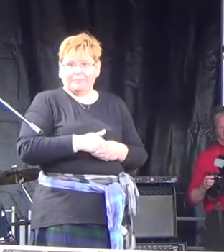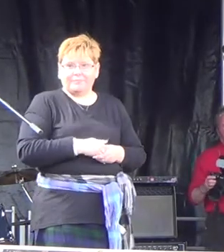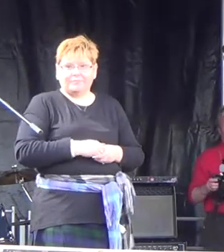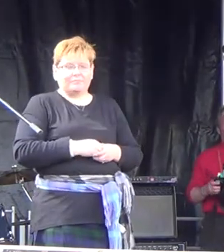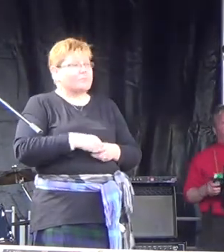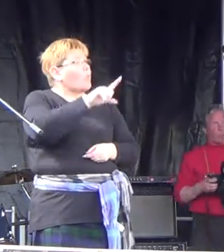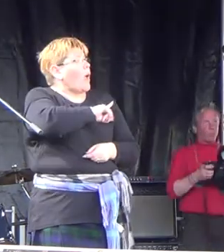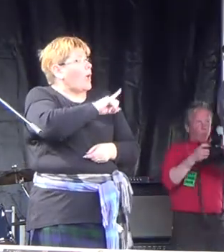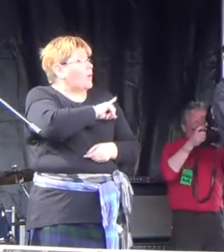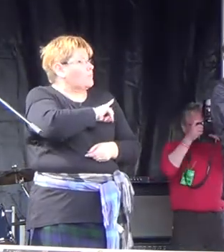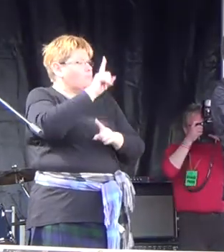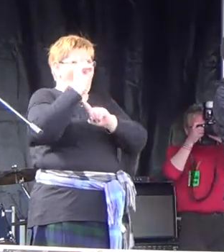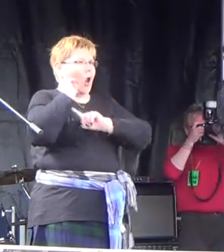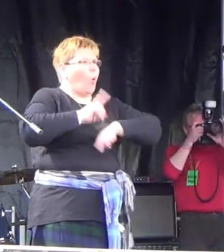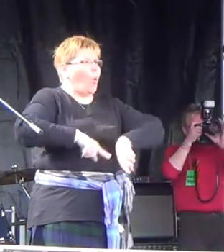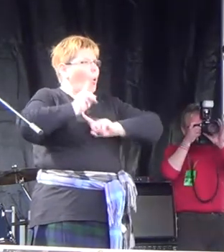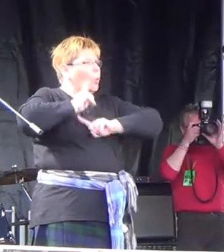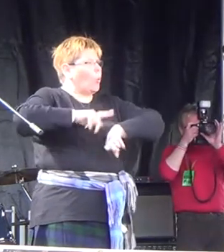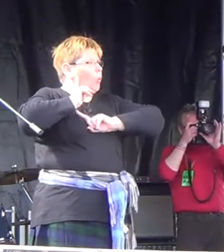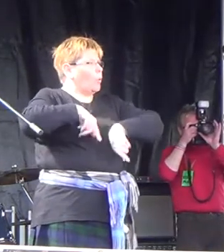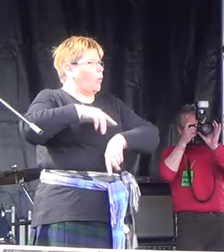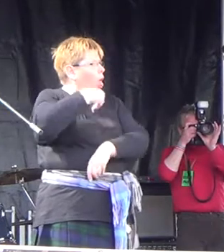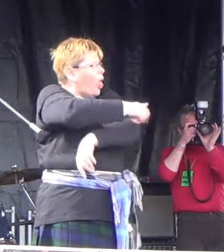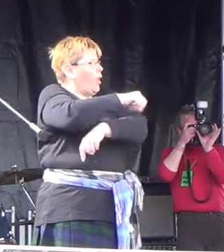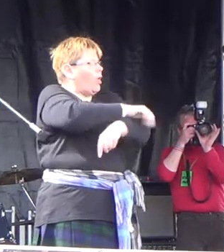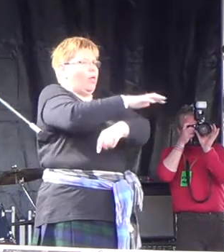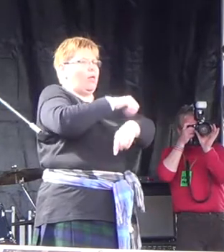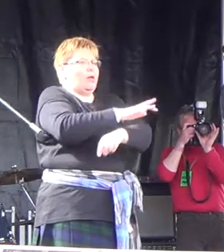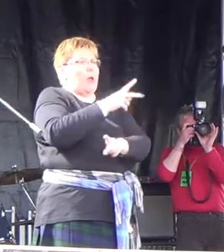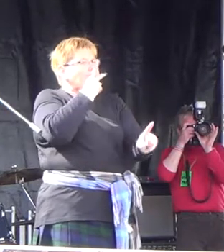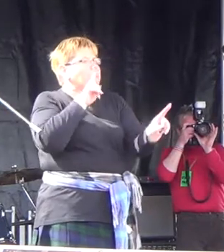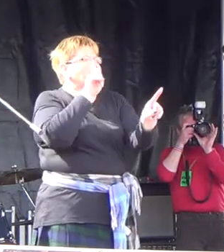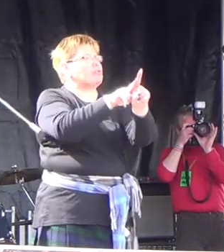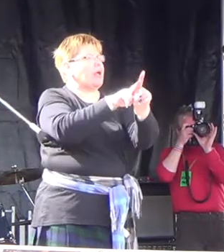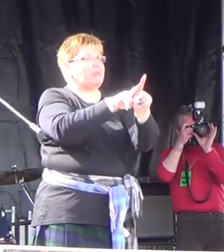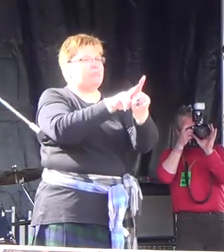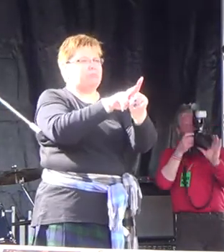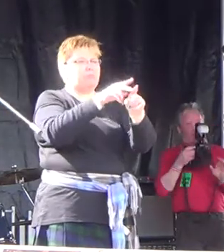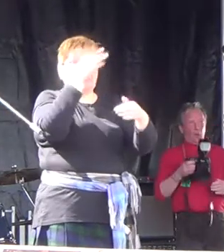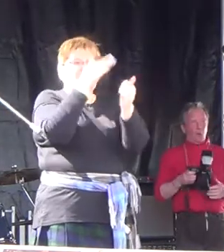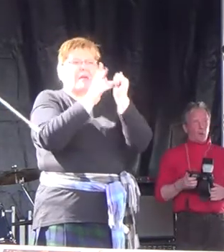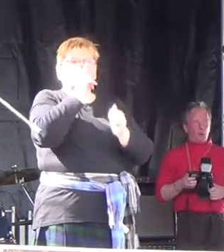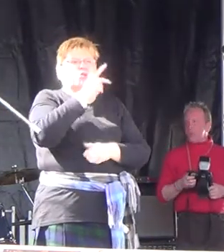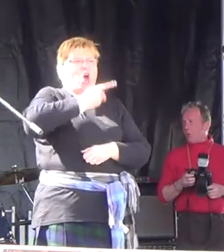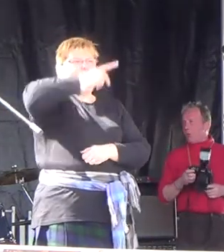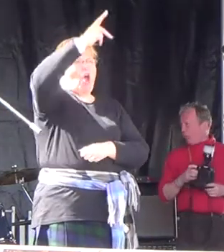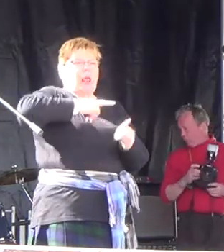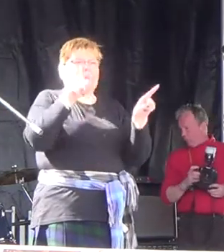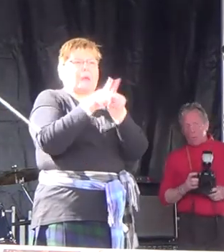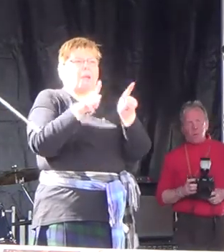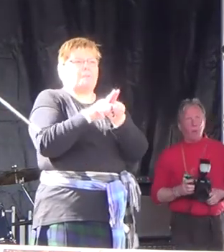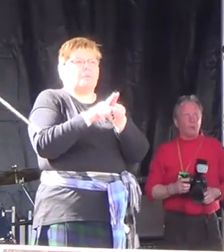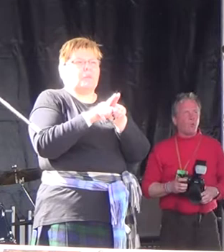And that was because they ignored us, they betrayed us. They just didn't even see that we were on the same planet as them.